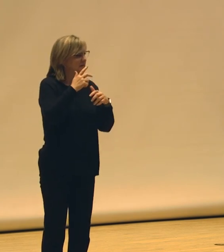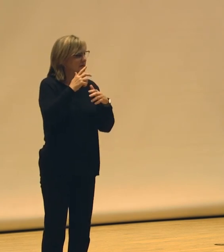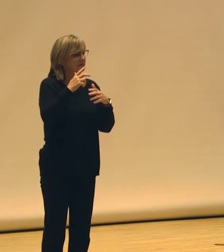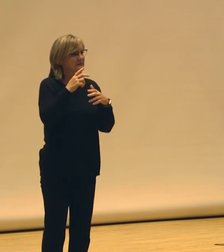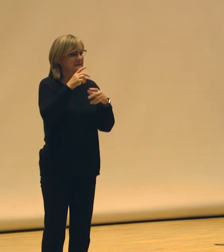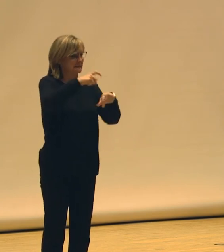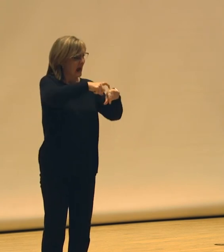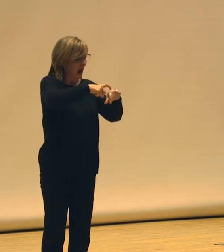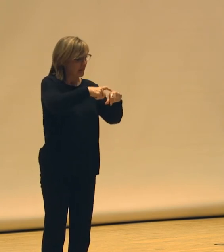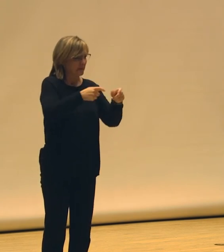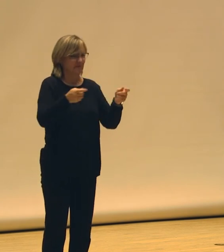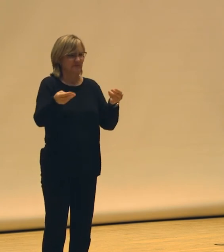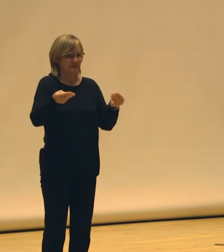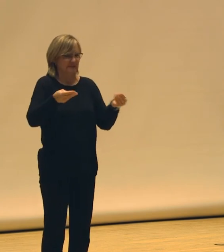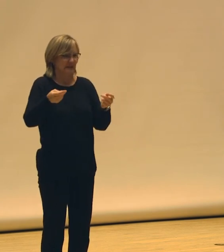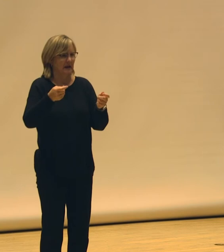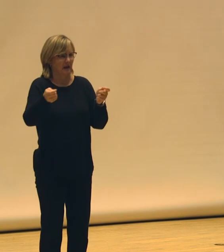by money.